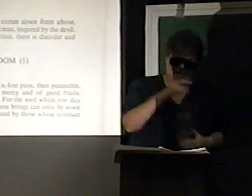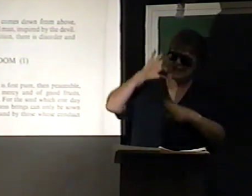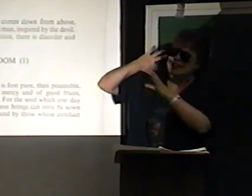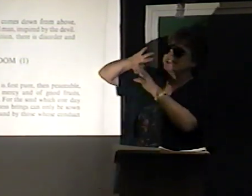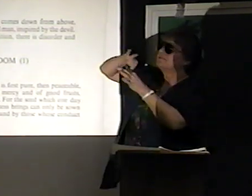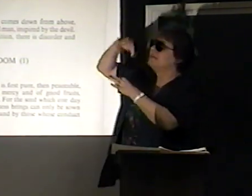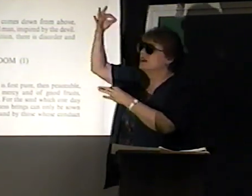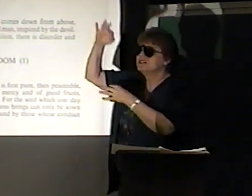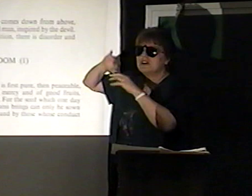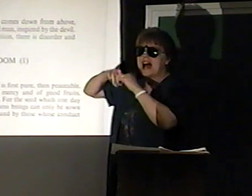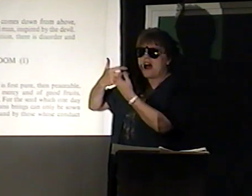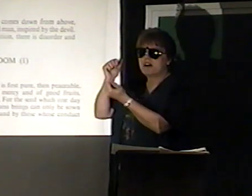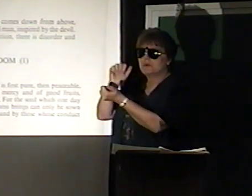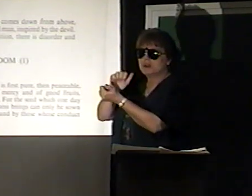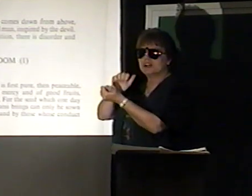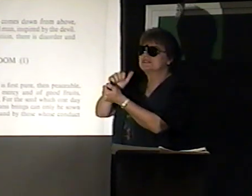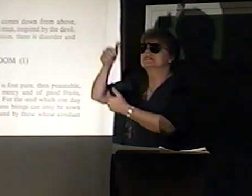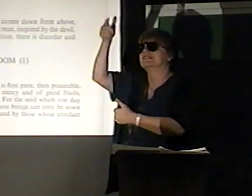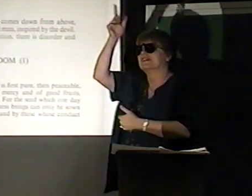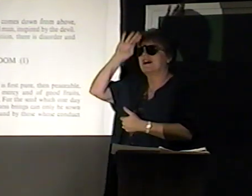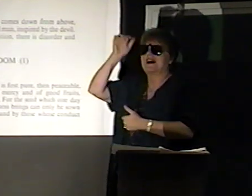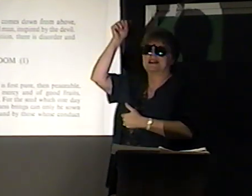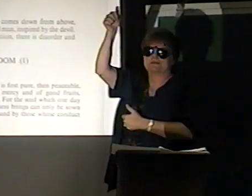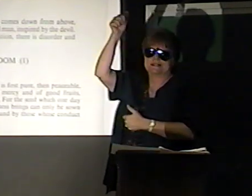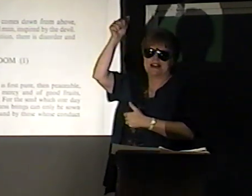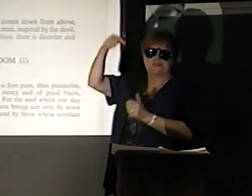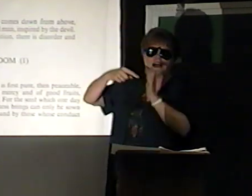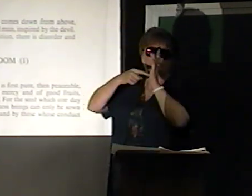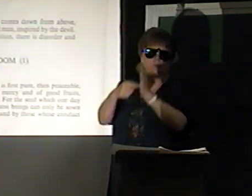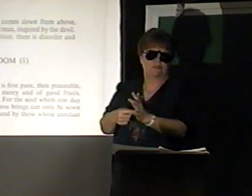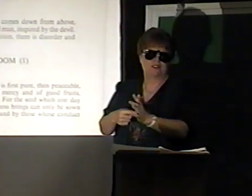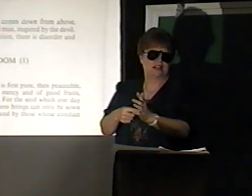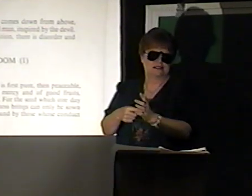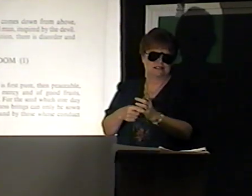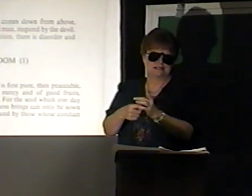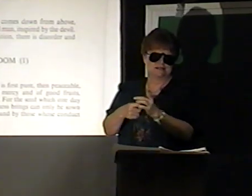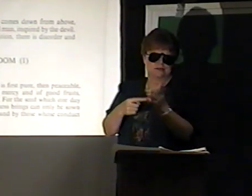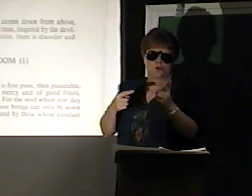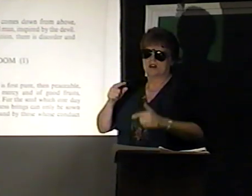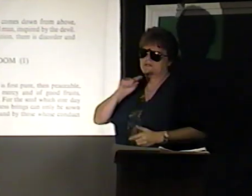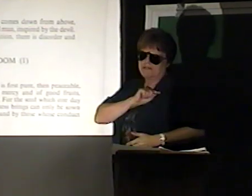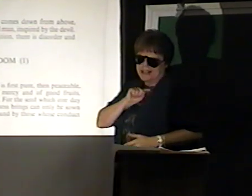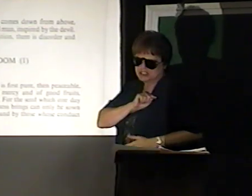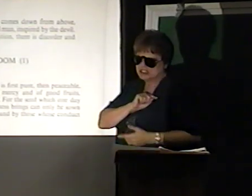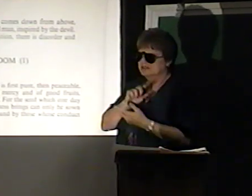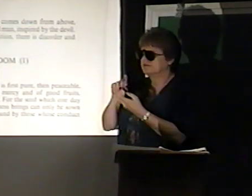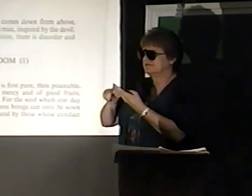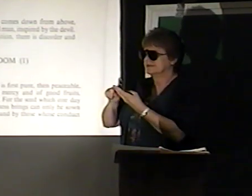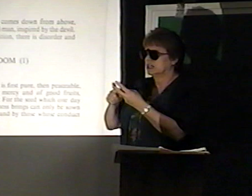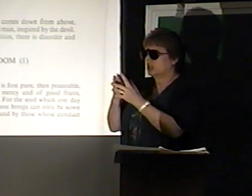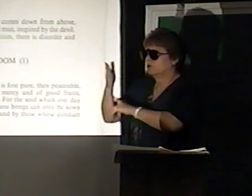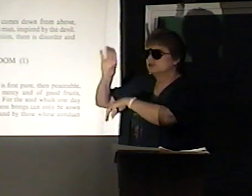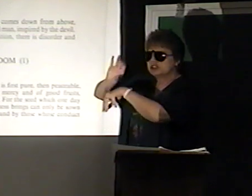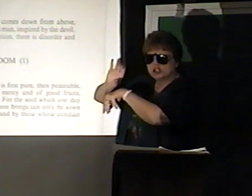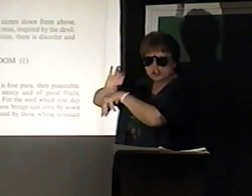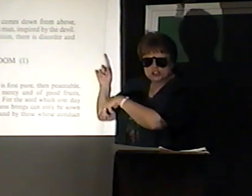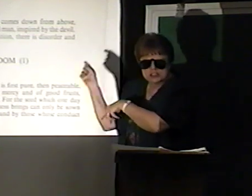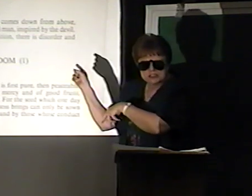team. There's a higher worth. God himself has to reveal. Through sessions. Through church.